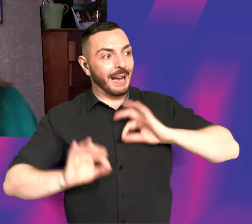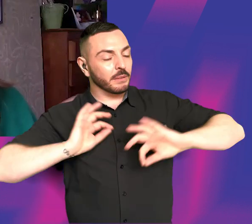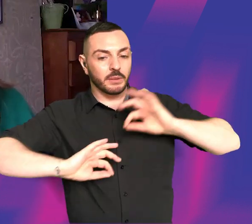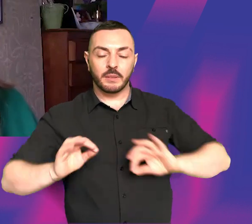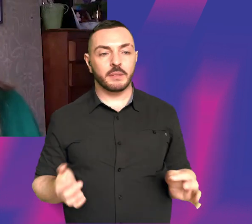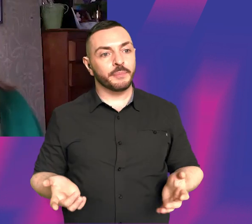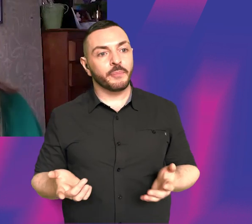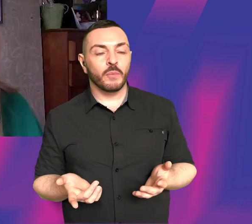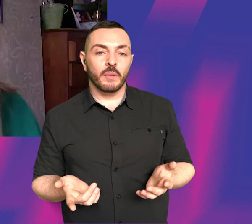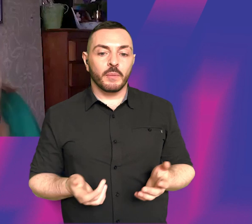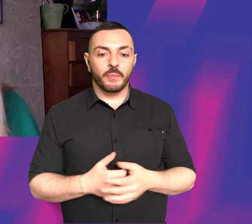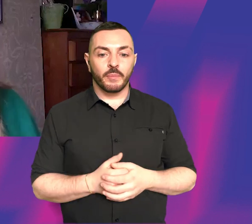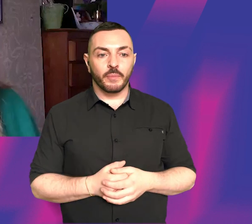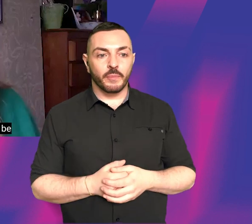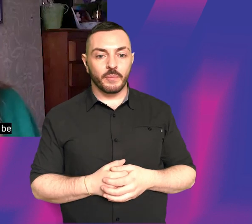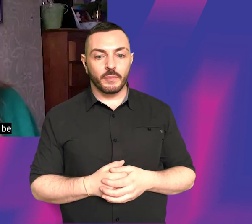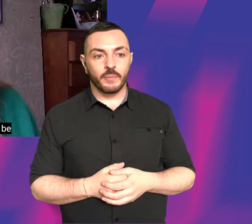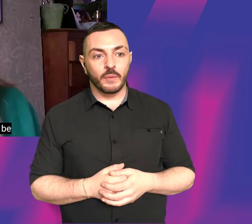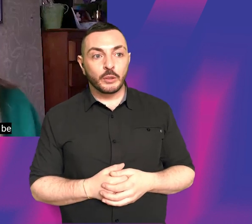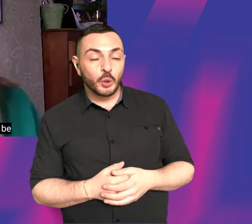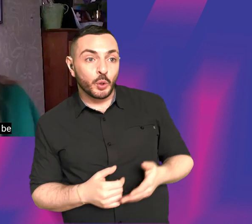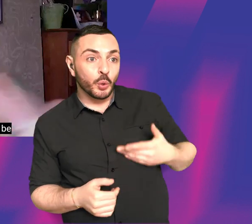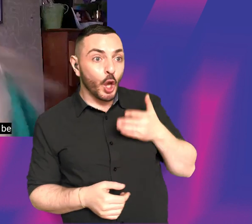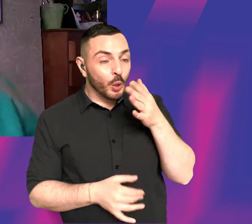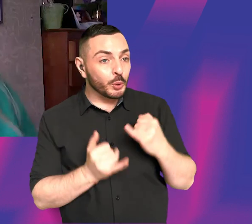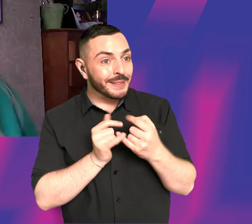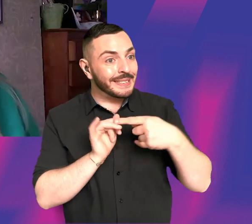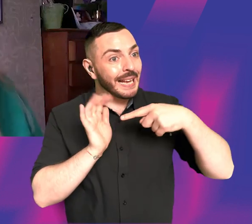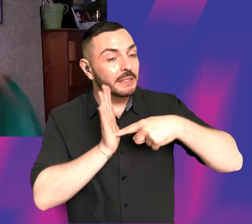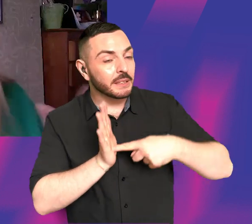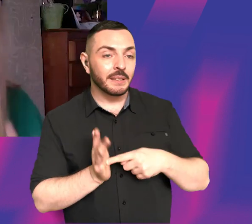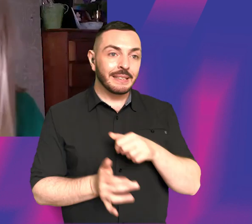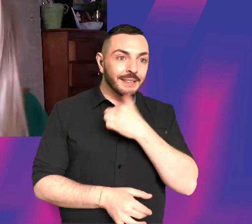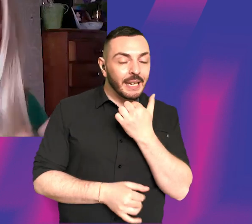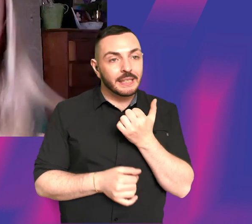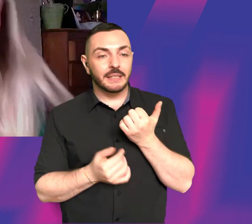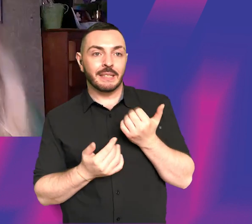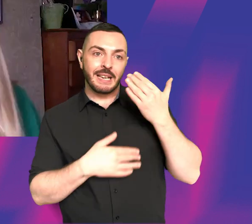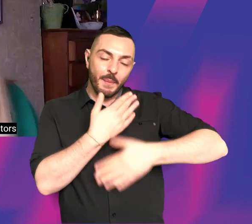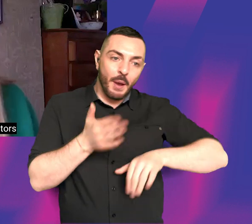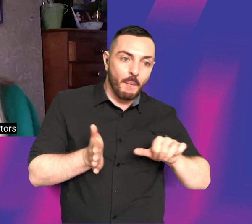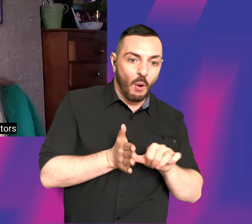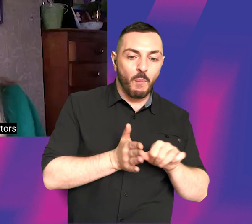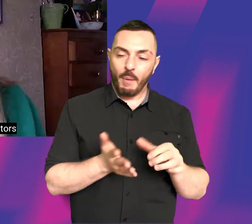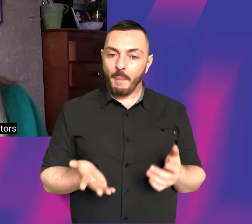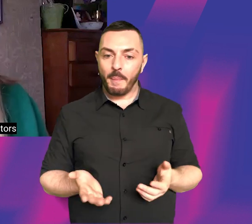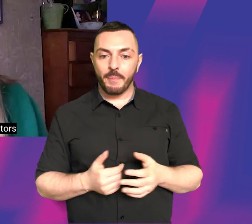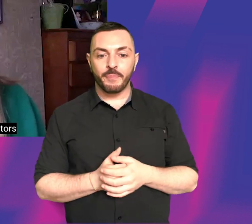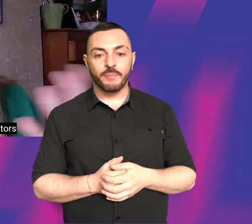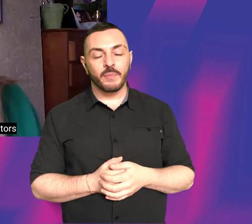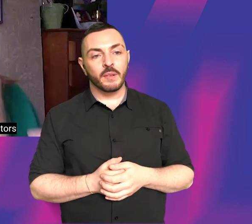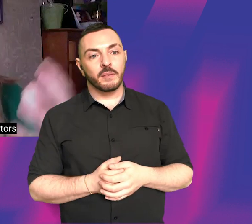are quite precarious in the industry. So you just go to set and you want to be super nice to everyone and not be a problem. And, you know, so the kind of